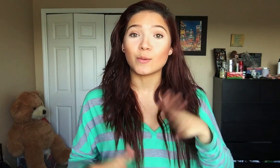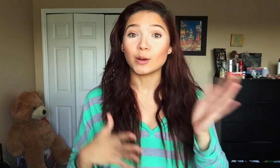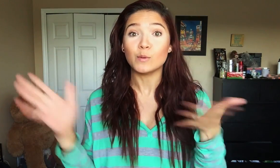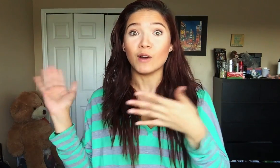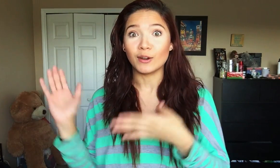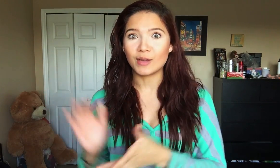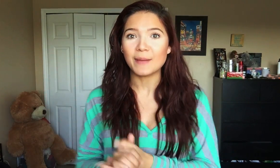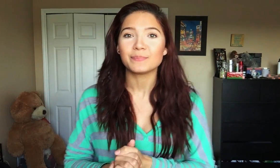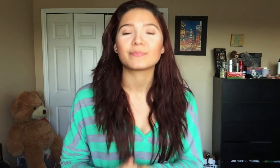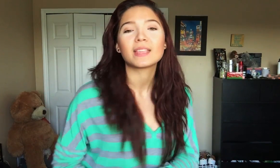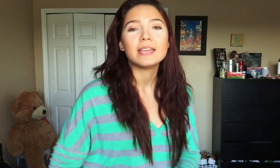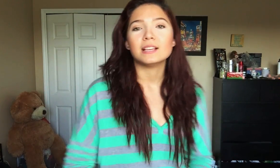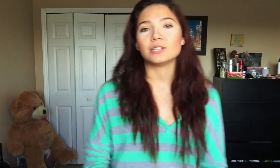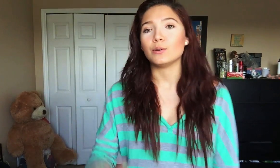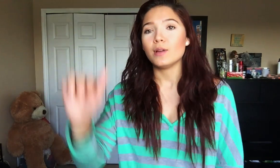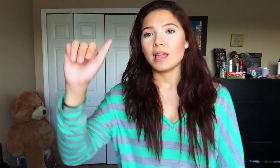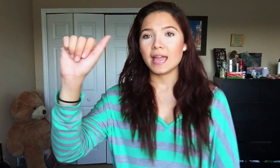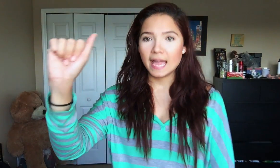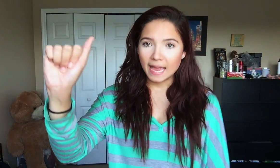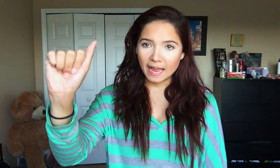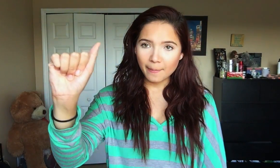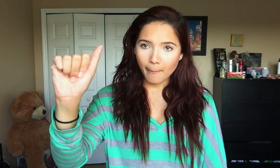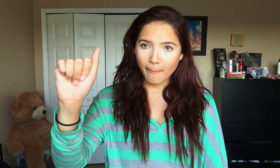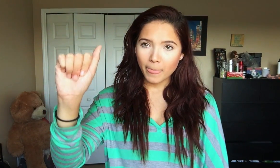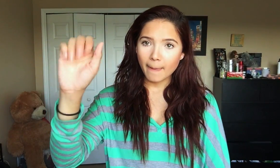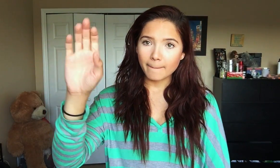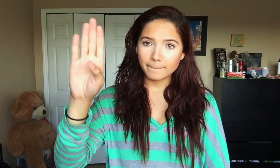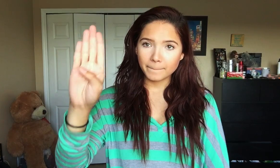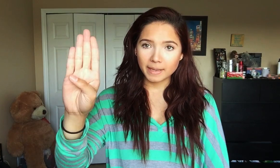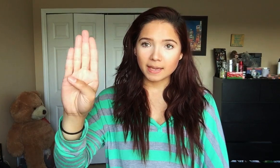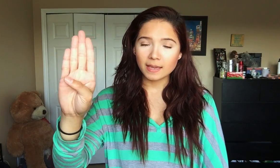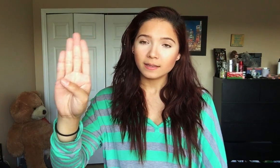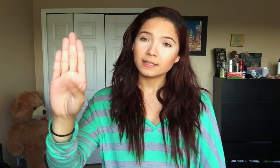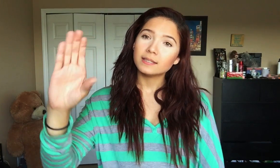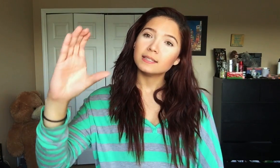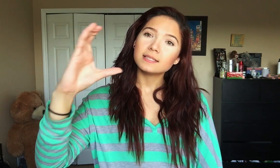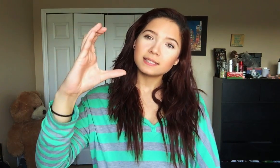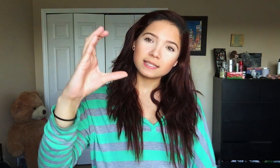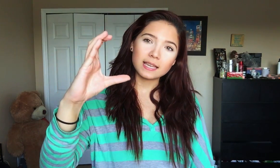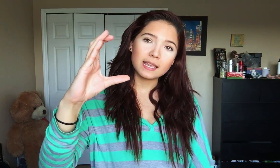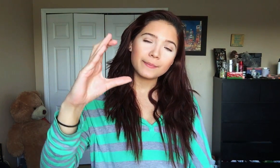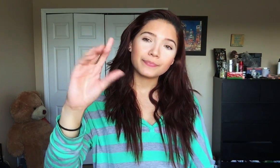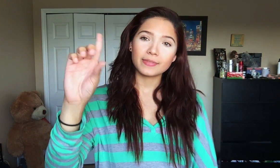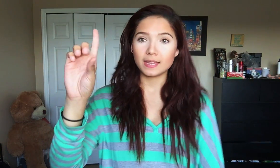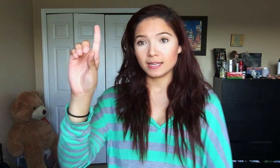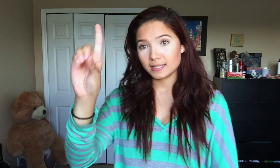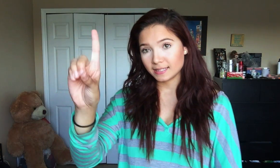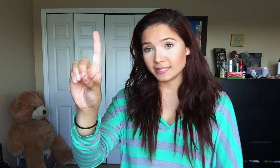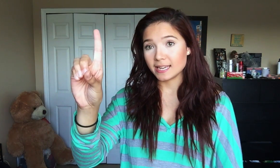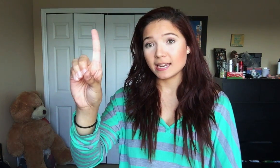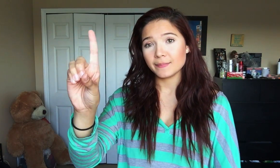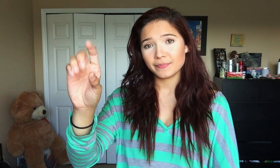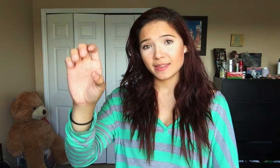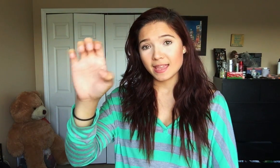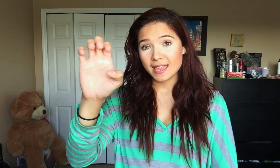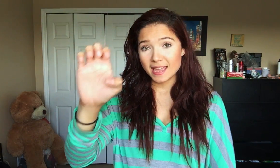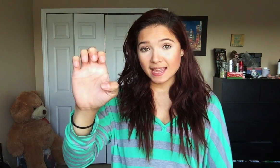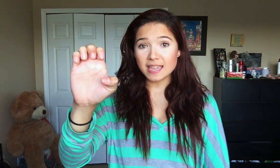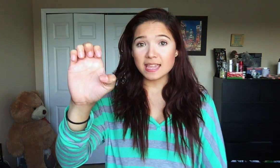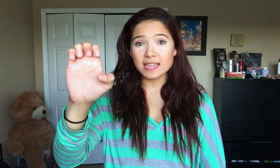then we're gonna move on okay so A B C D E